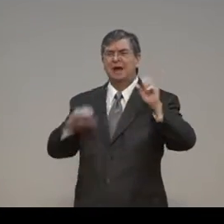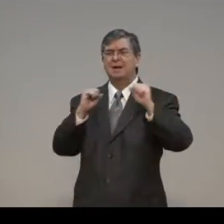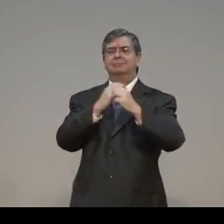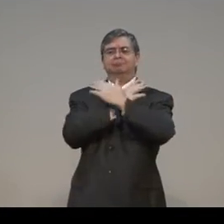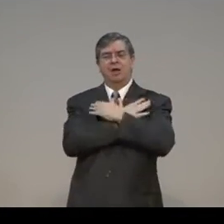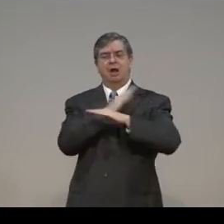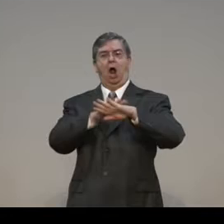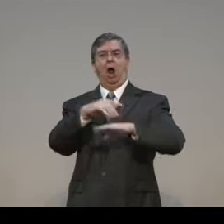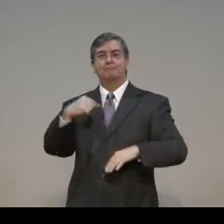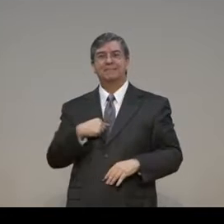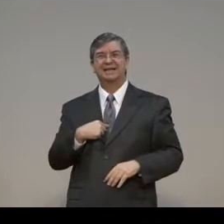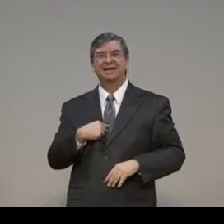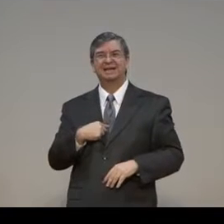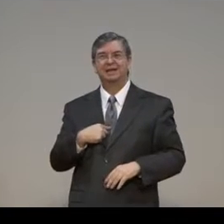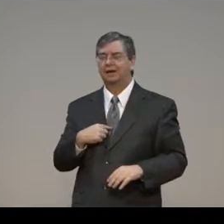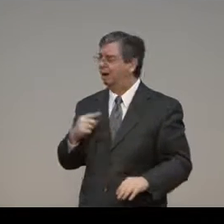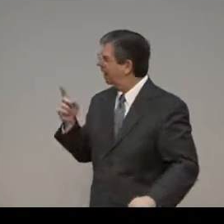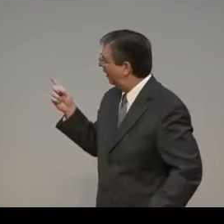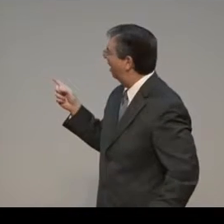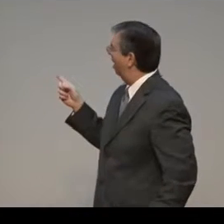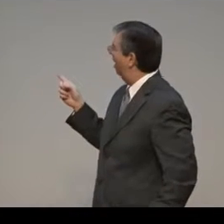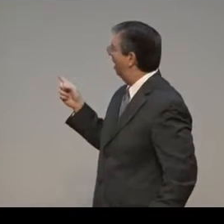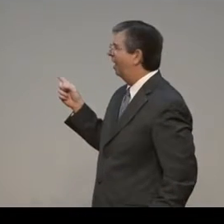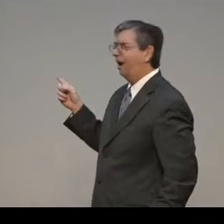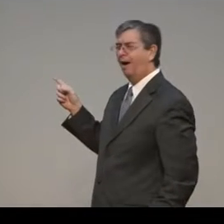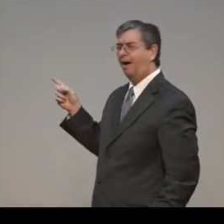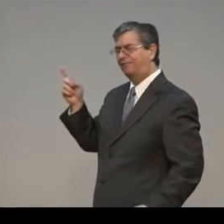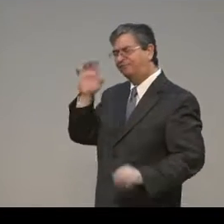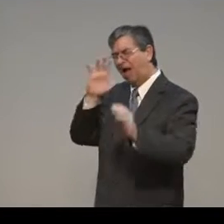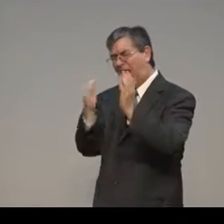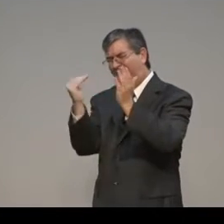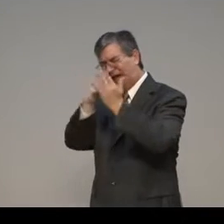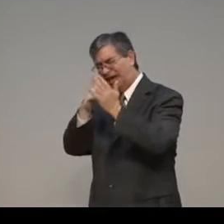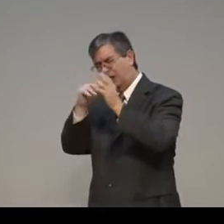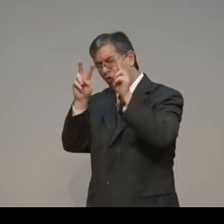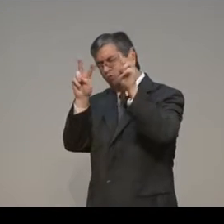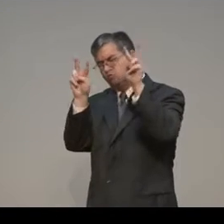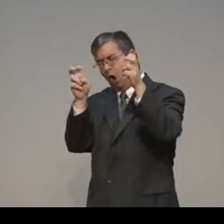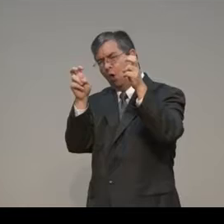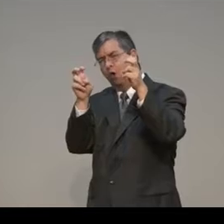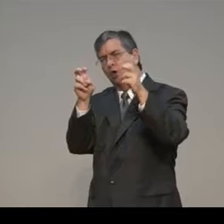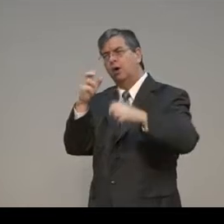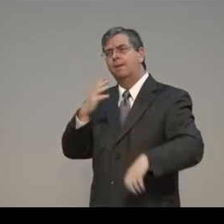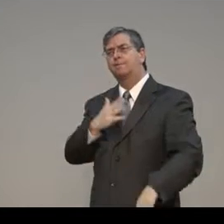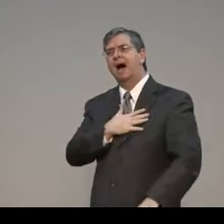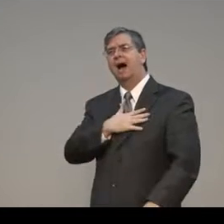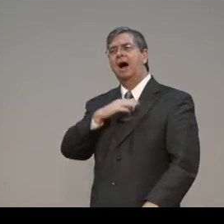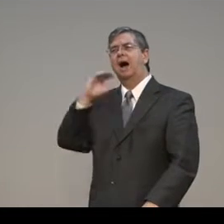that the power of Christ may rest upon me, that the grace rests upon me.